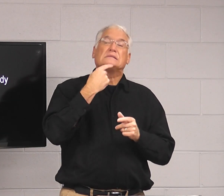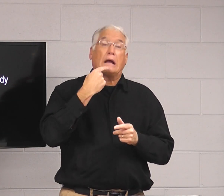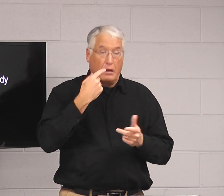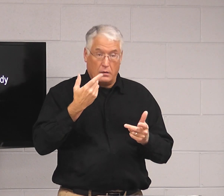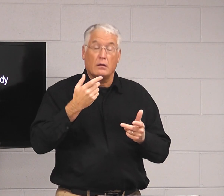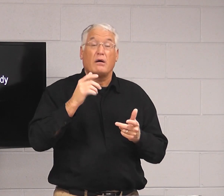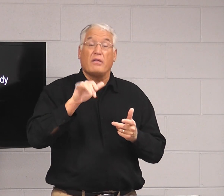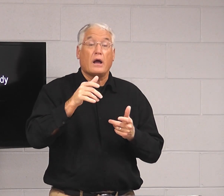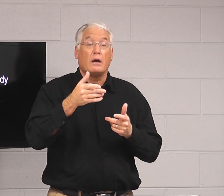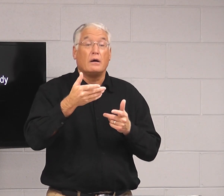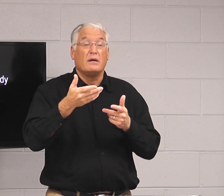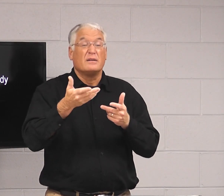then you say something,